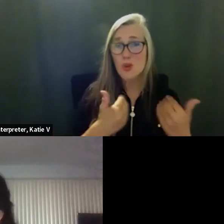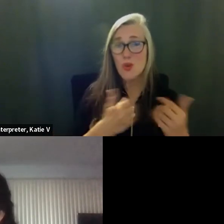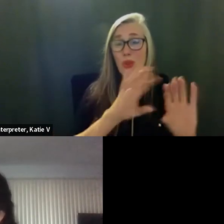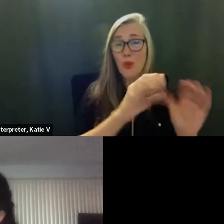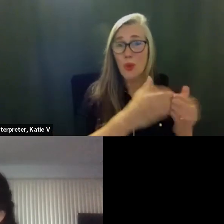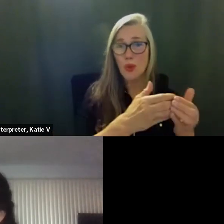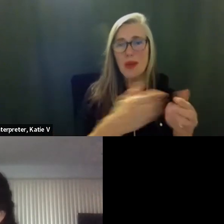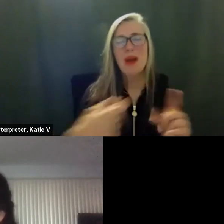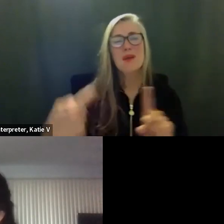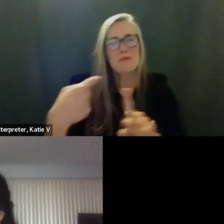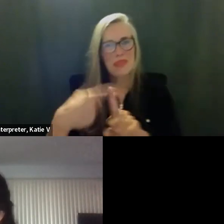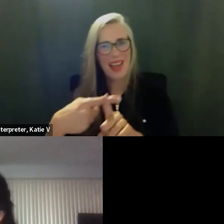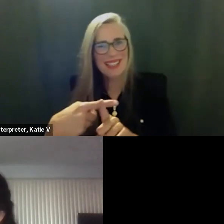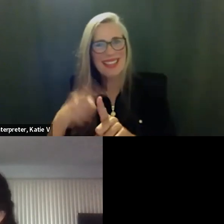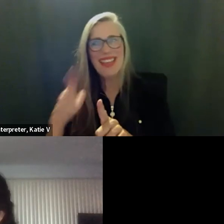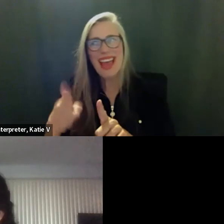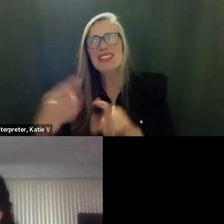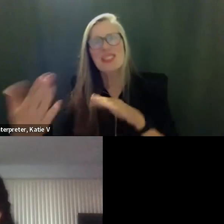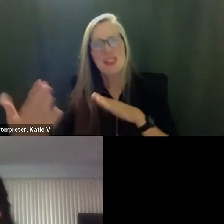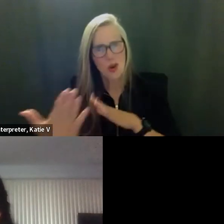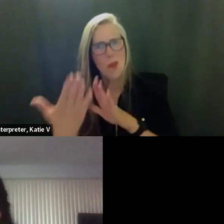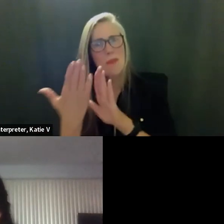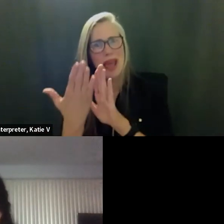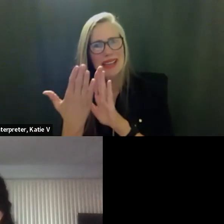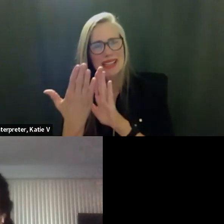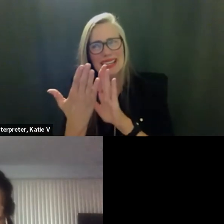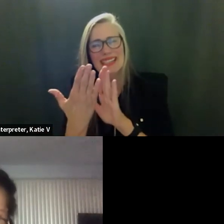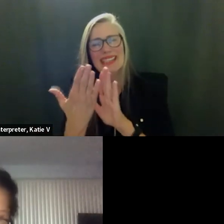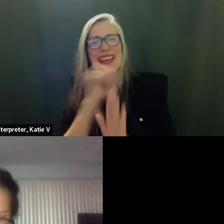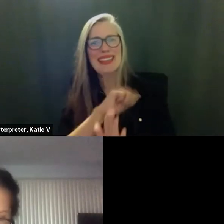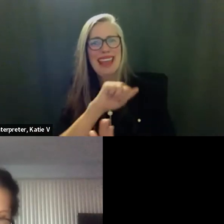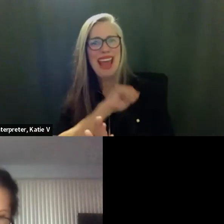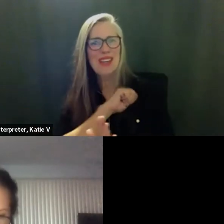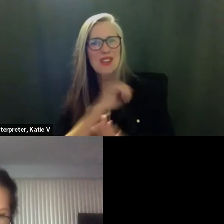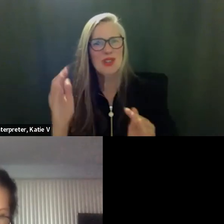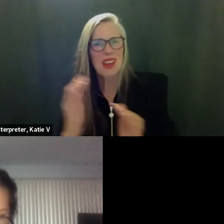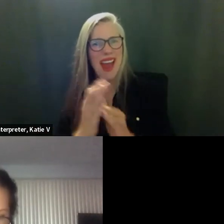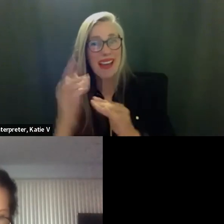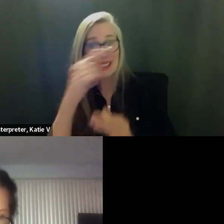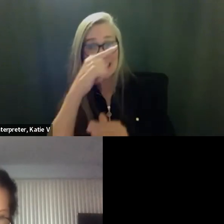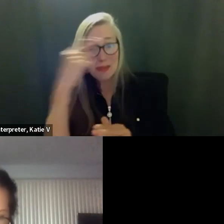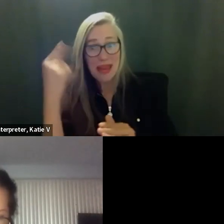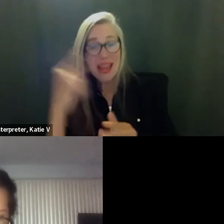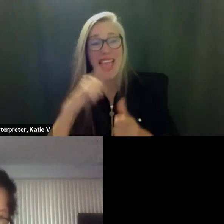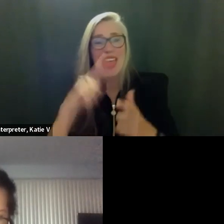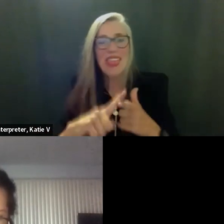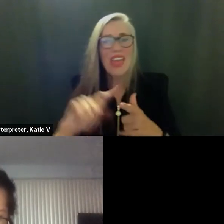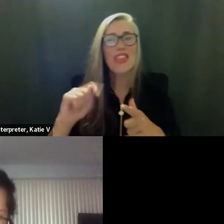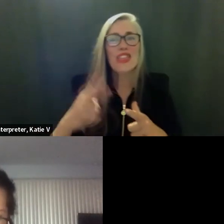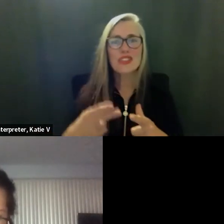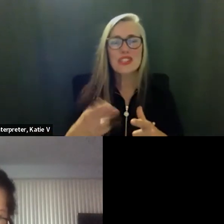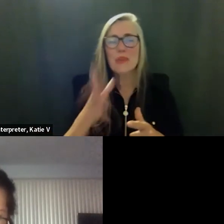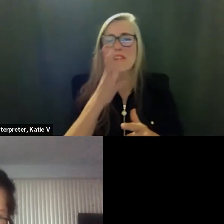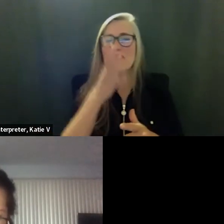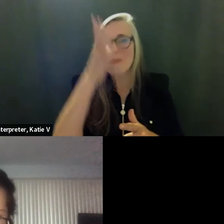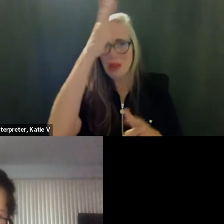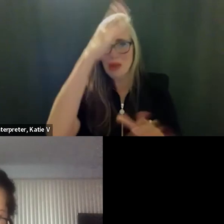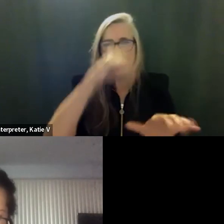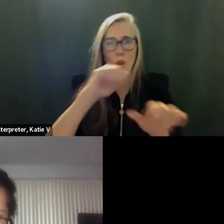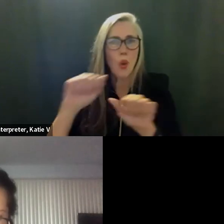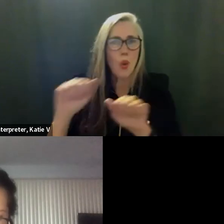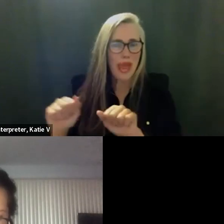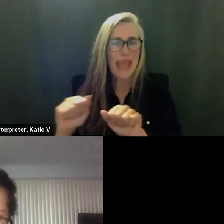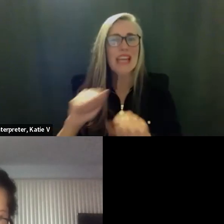thursday we have a webinar for parents for the off and away campaign starting at 6 and we've decided to do three